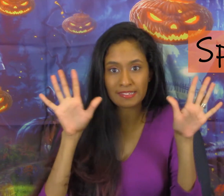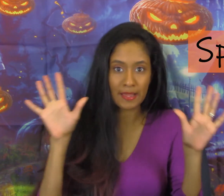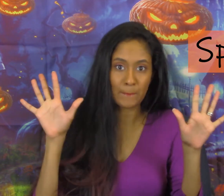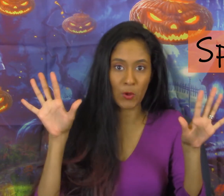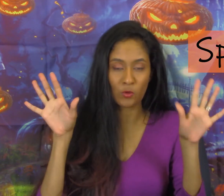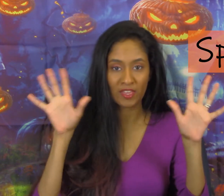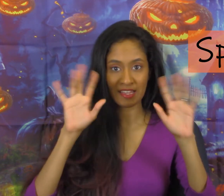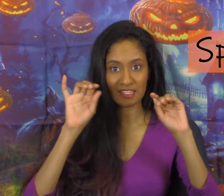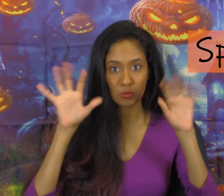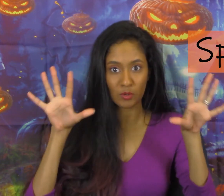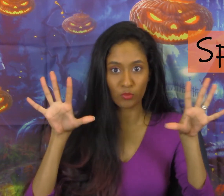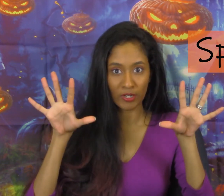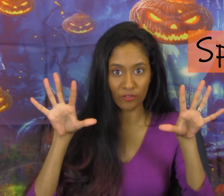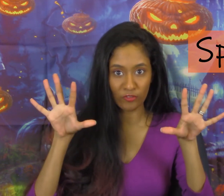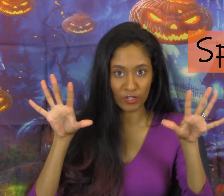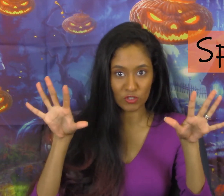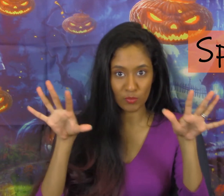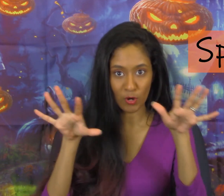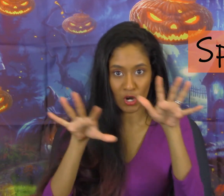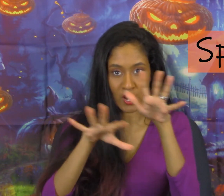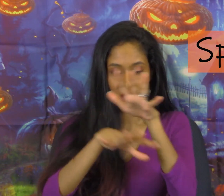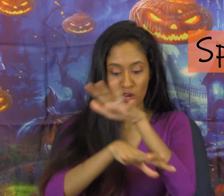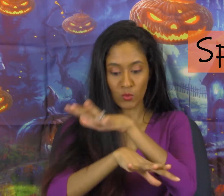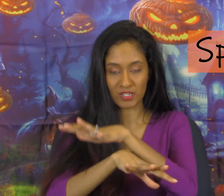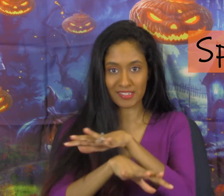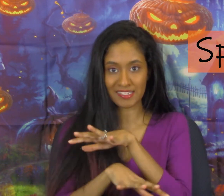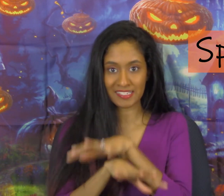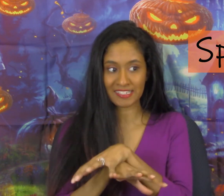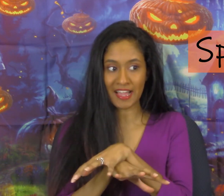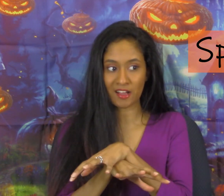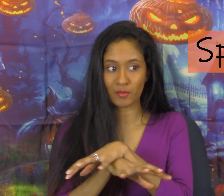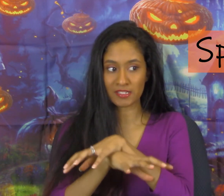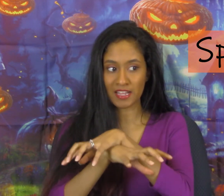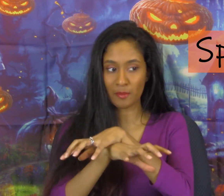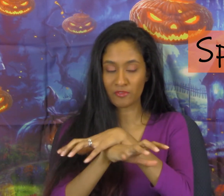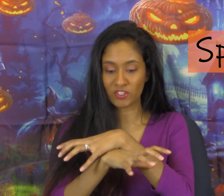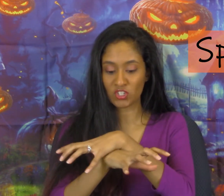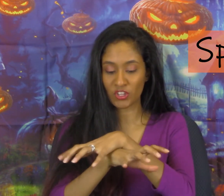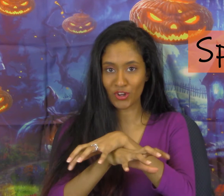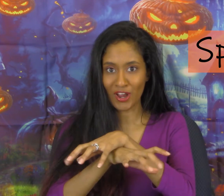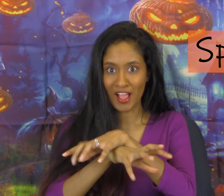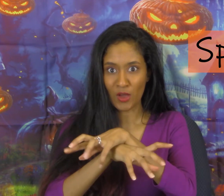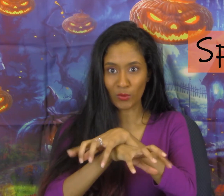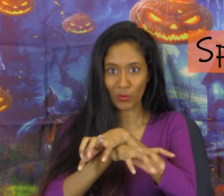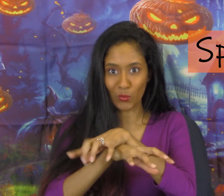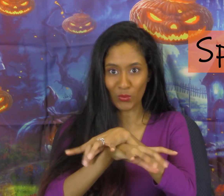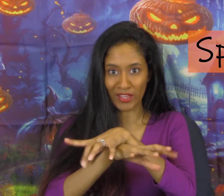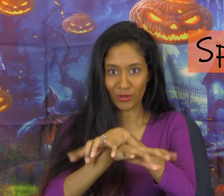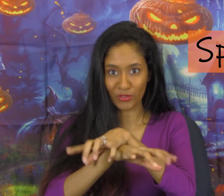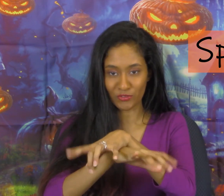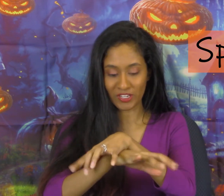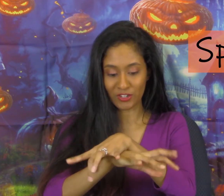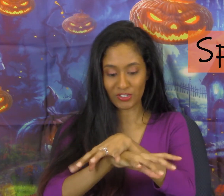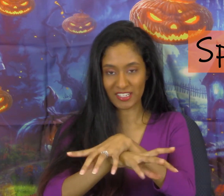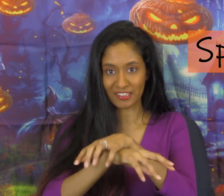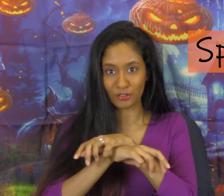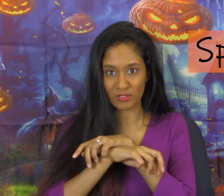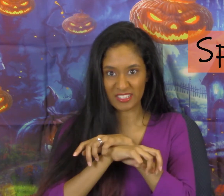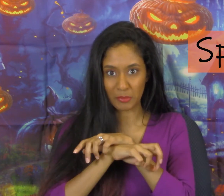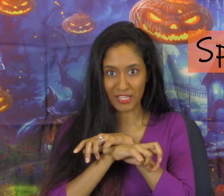take both hands we're going to bring your fingers apart we're going to stack them on top of each other and we're going to wiggle the fingers like little spider